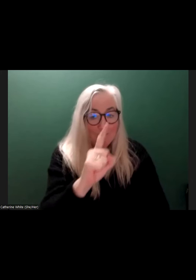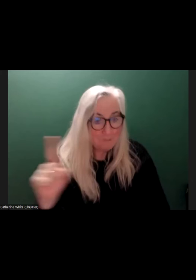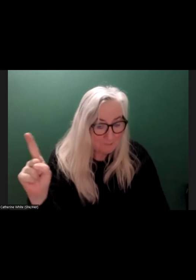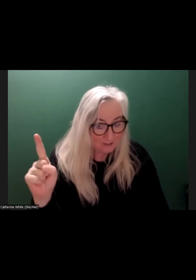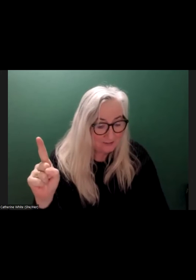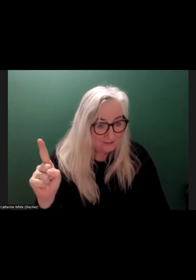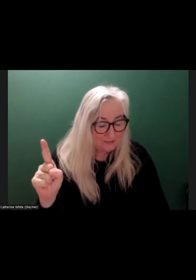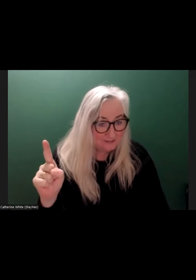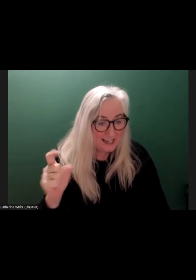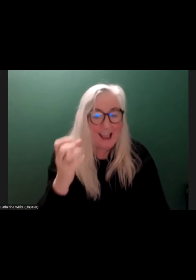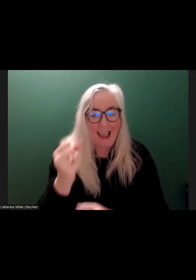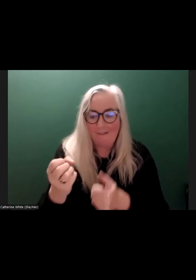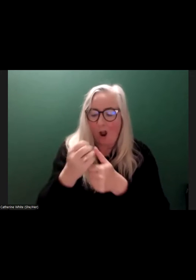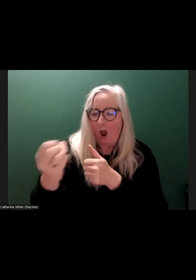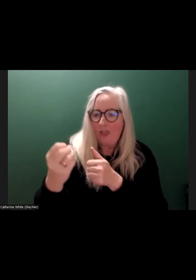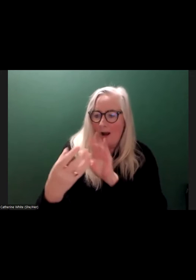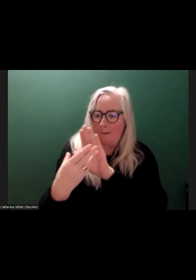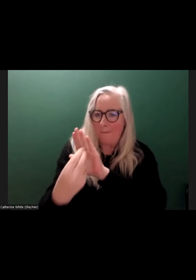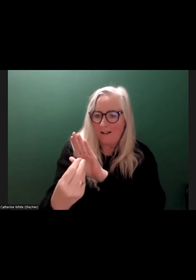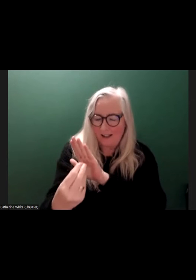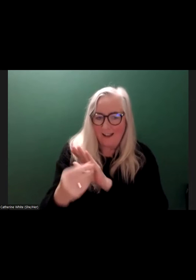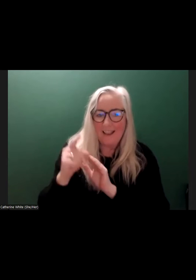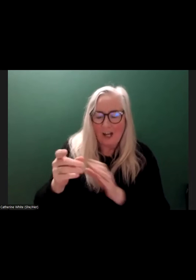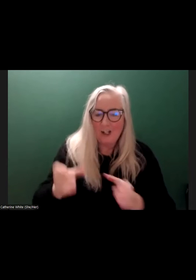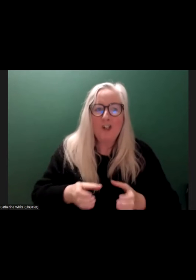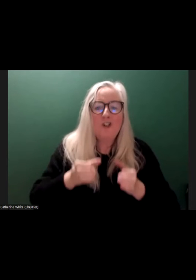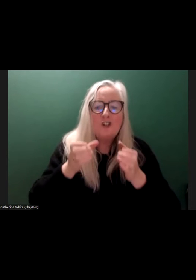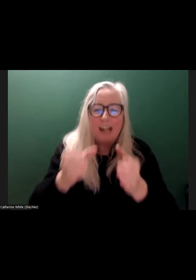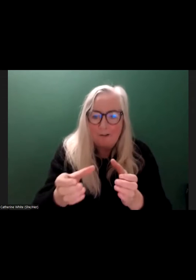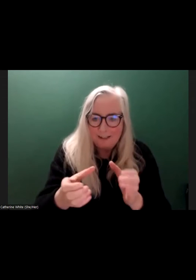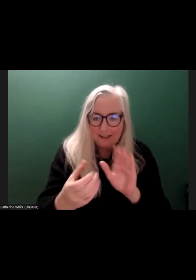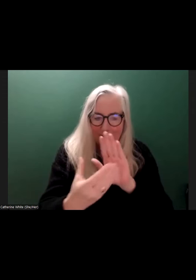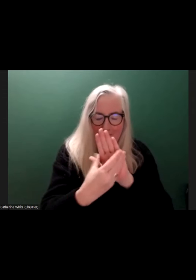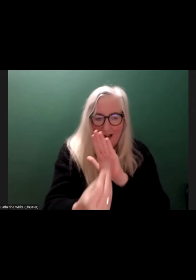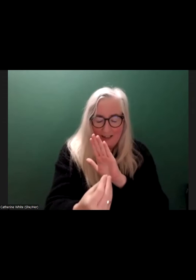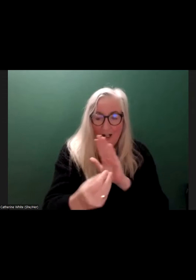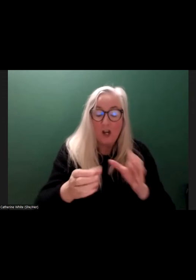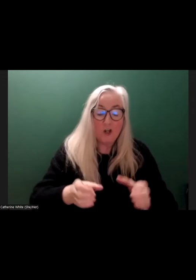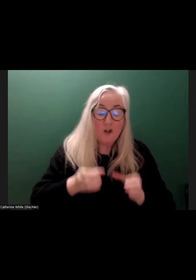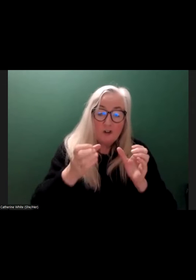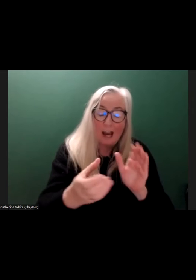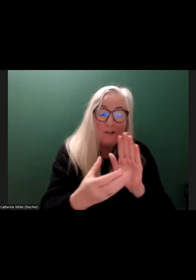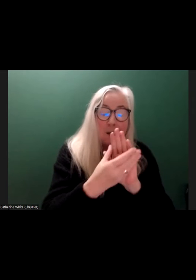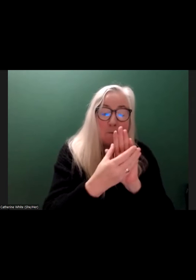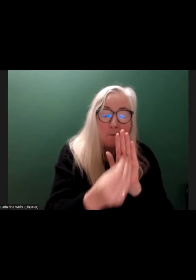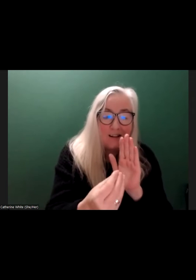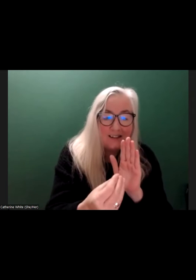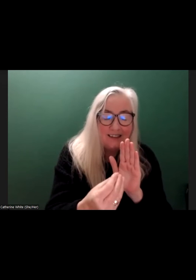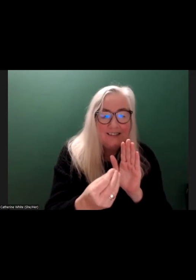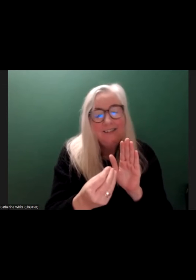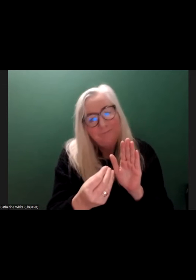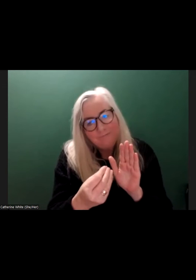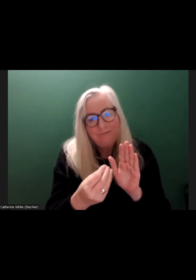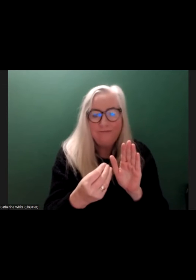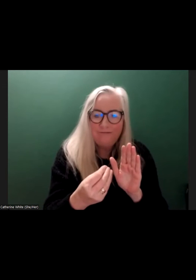However, there's another model as well, and that's the charity model. And the charity model is slightly more egregious than